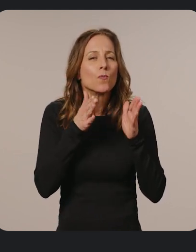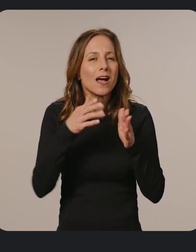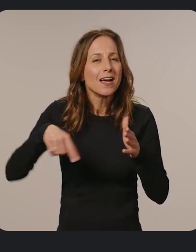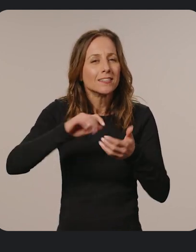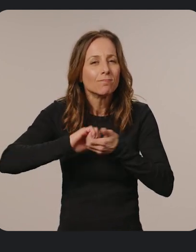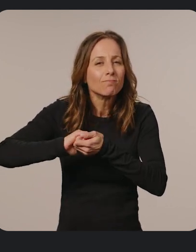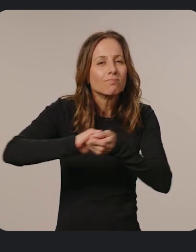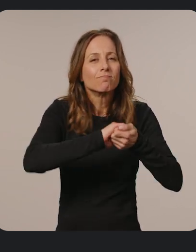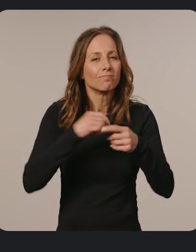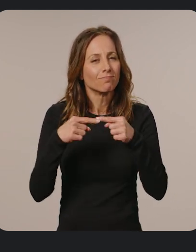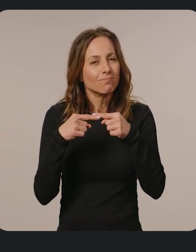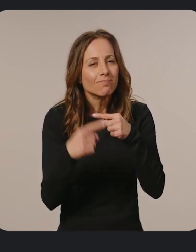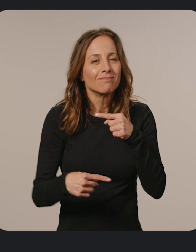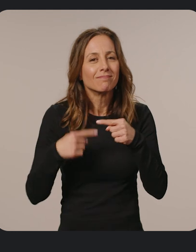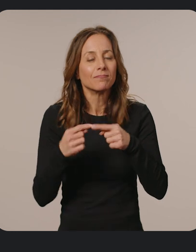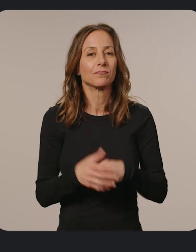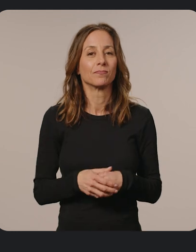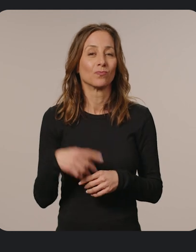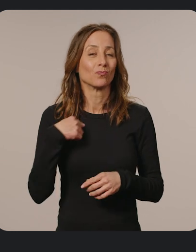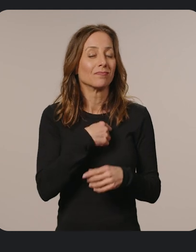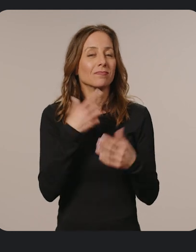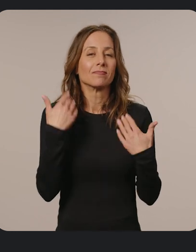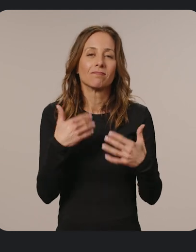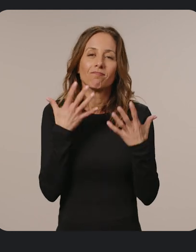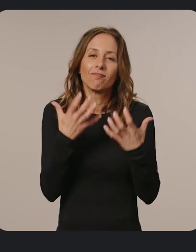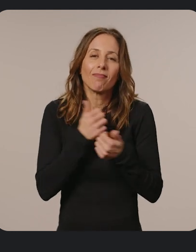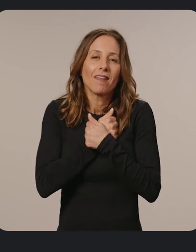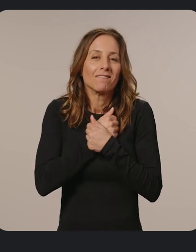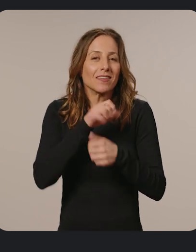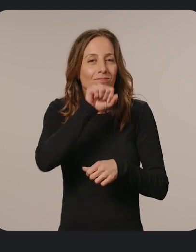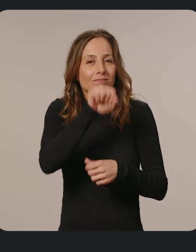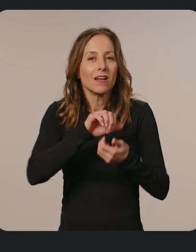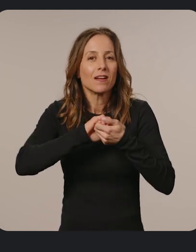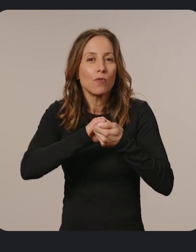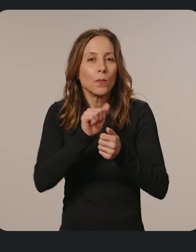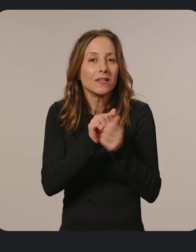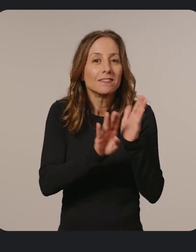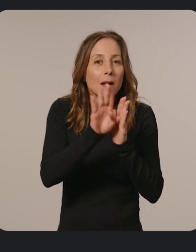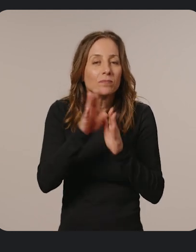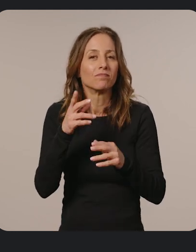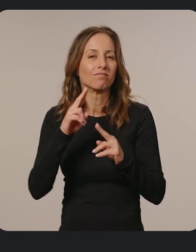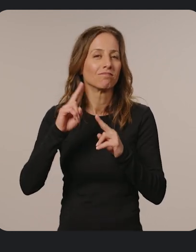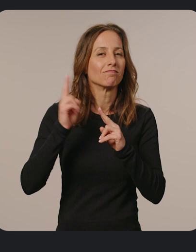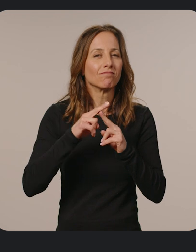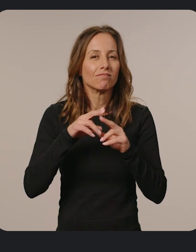working together all year round. We'd love to collaborate with devs to optimize your Chromebook apps